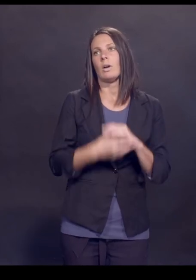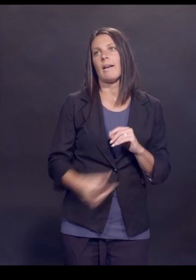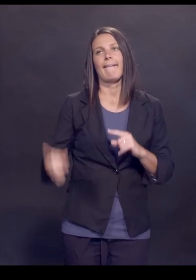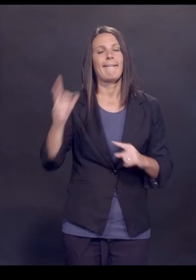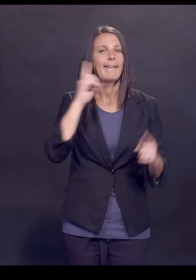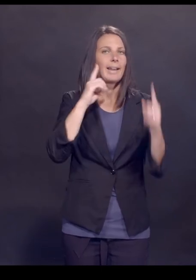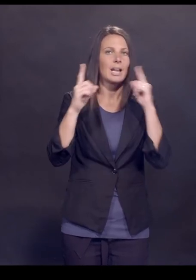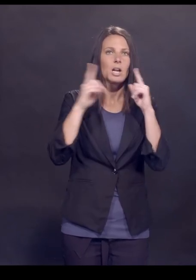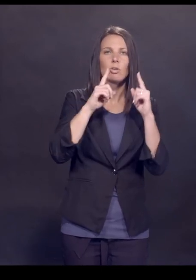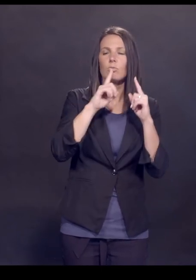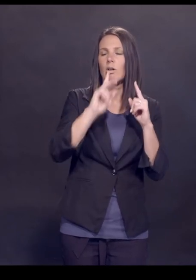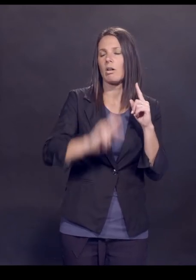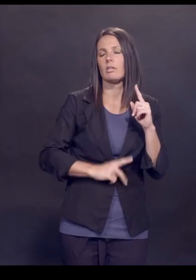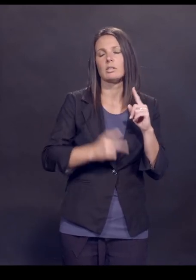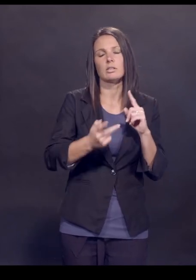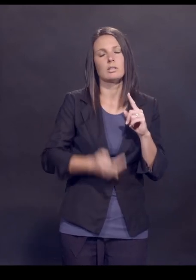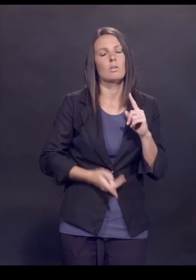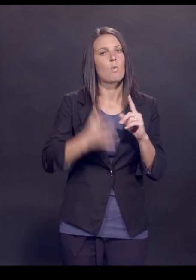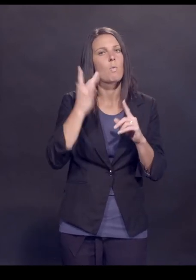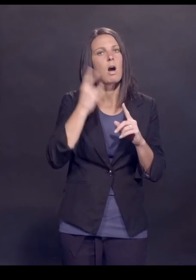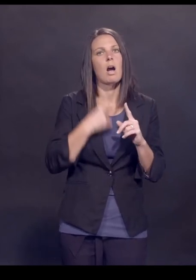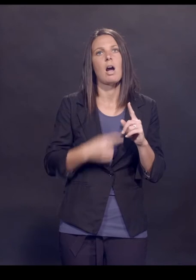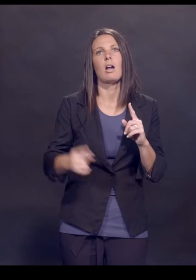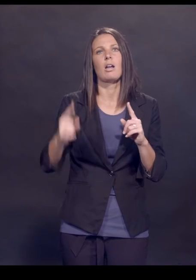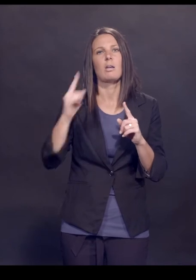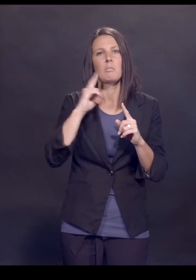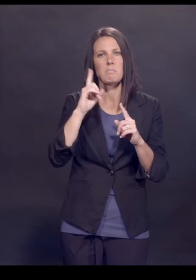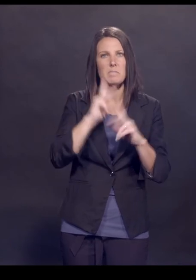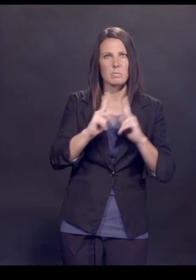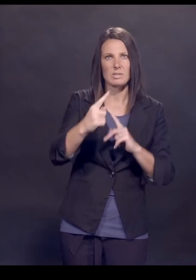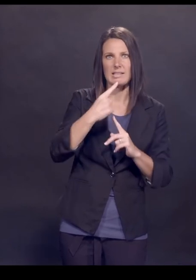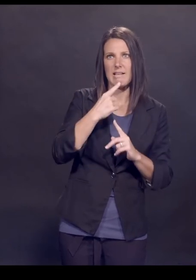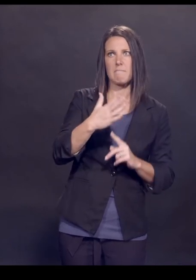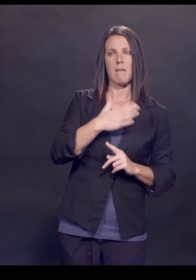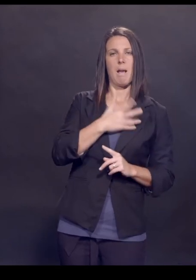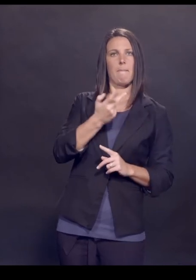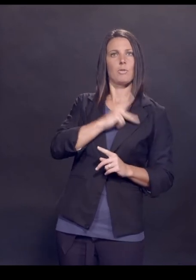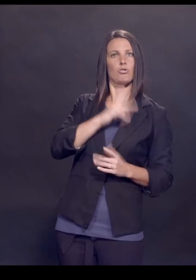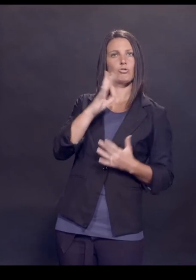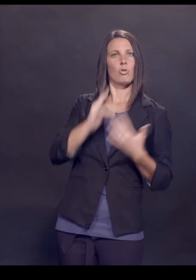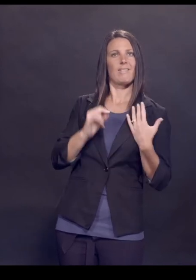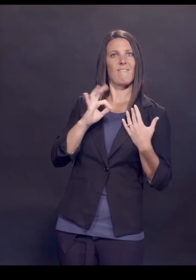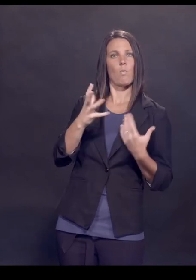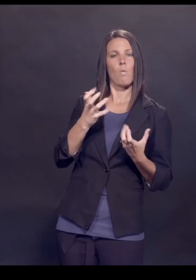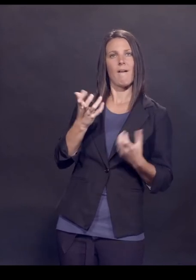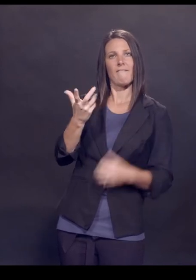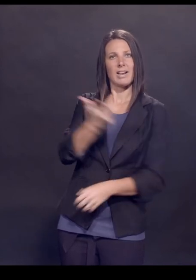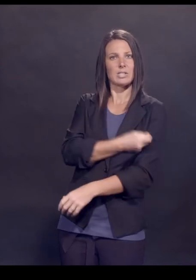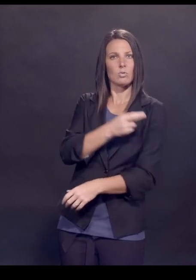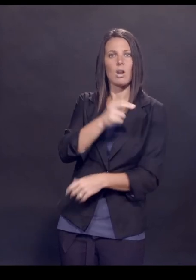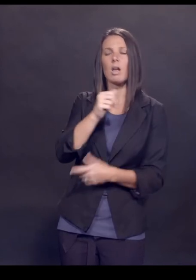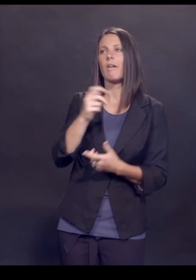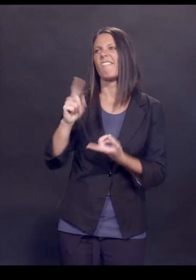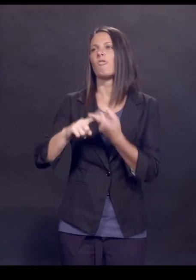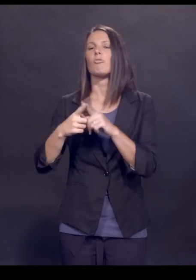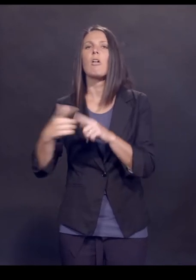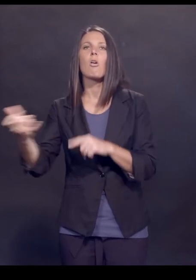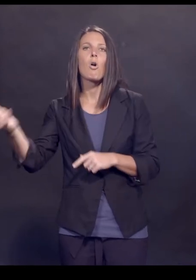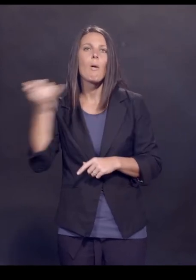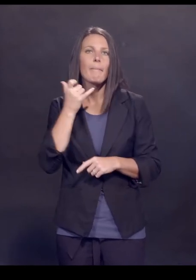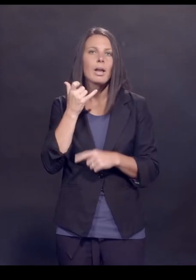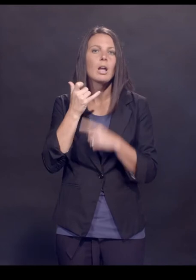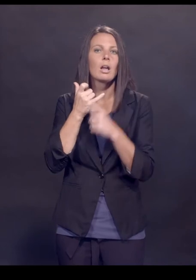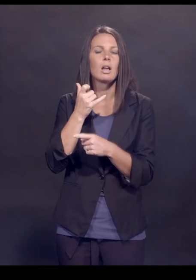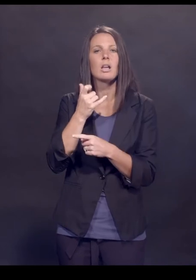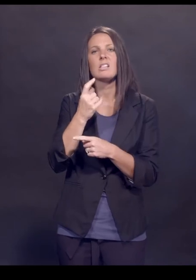frankly, that is the most upsetting because it sort of gets to the question of when people say it's my personal choice whether or not to get a vaccine. A friend of mine called me the other day, and this is not an